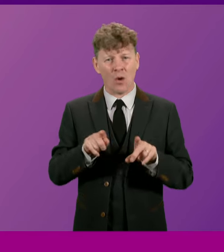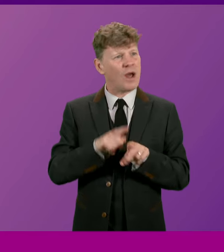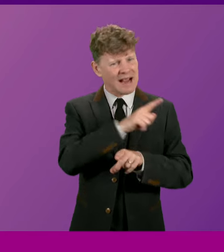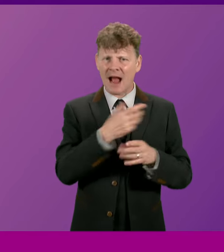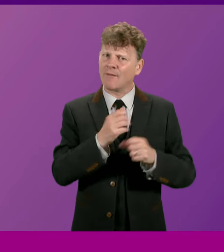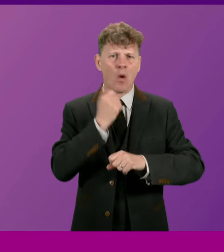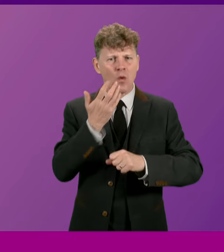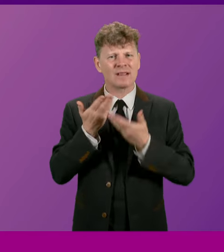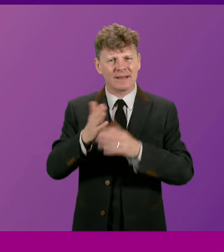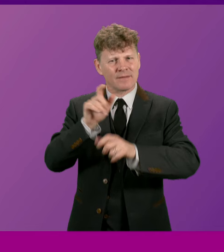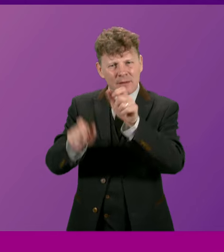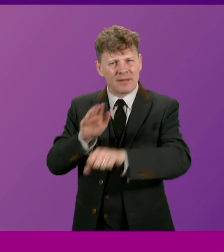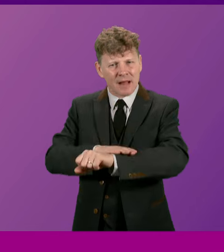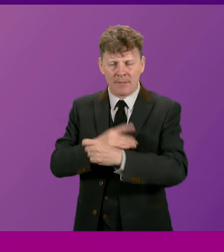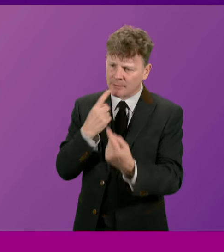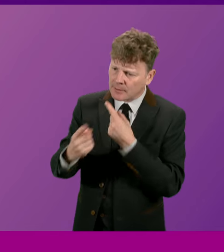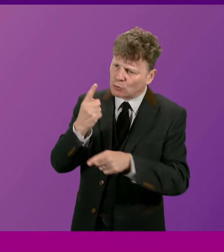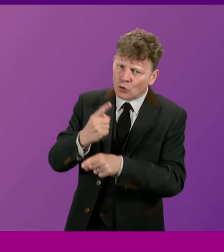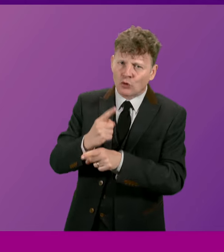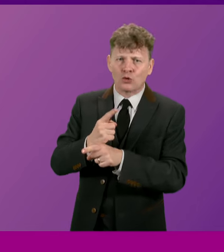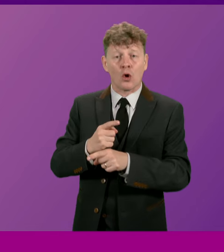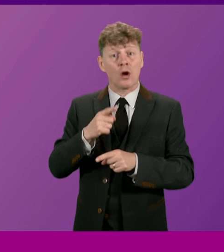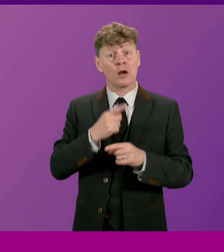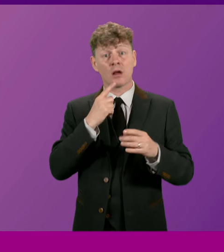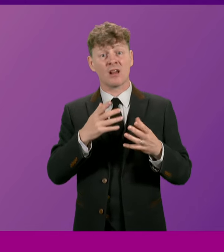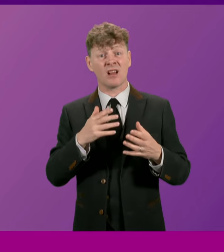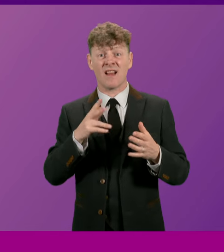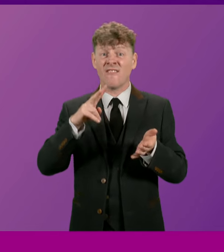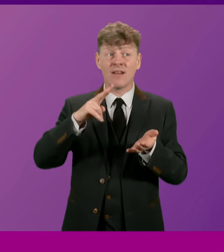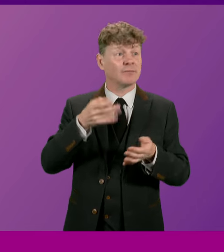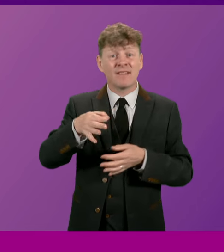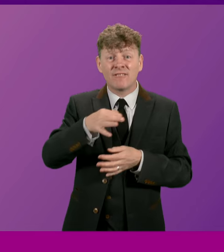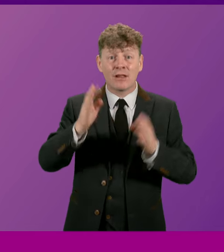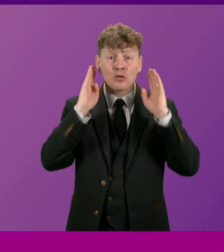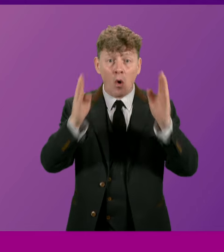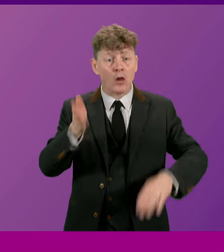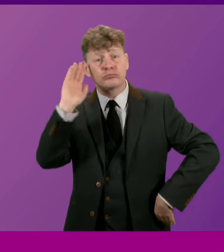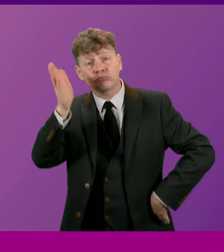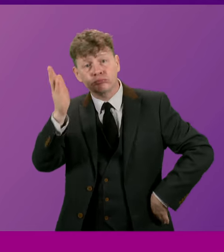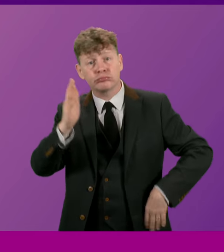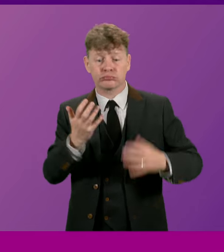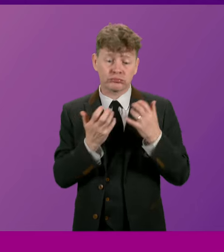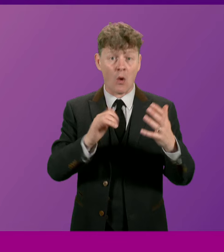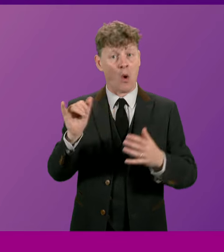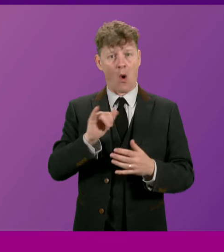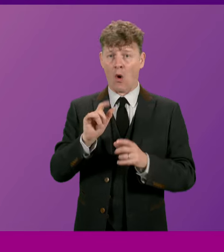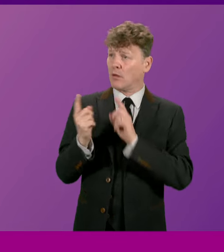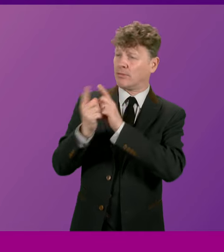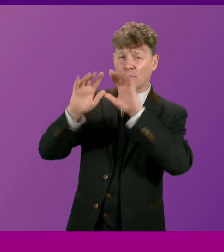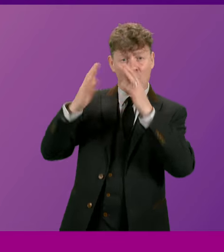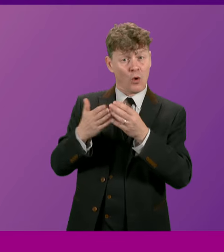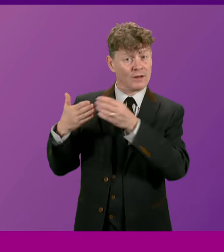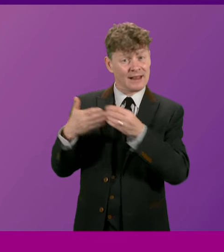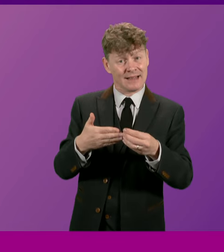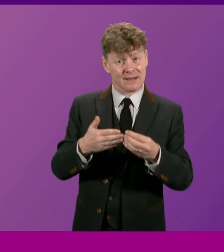all across Scotland, whether he was addressing a crowded village hall or standing before world leaders. He